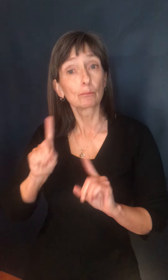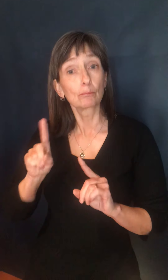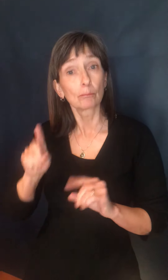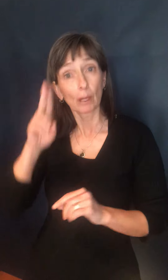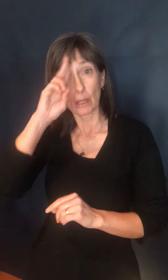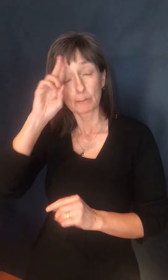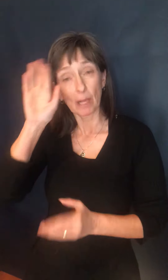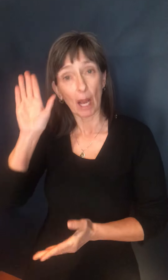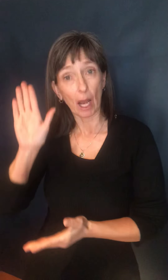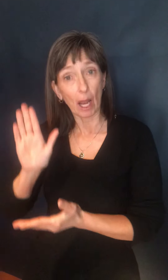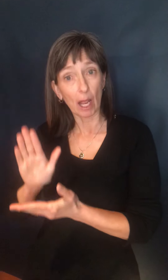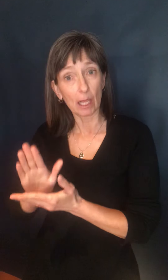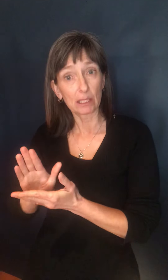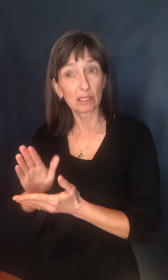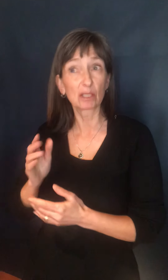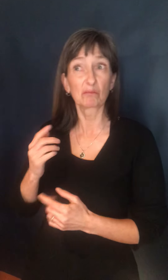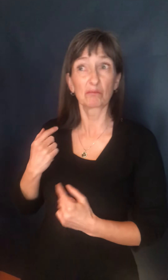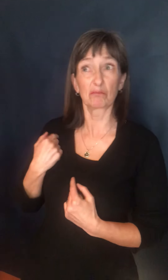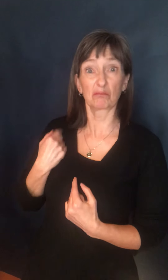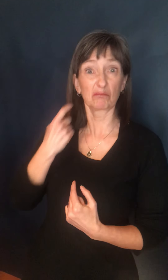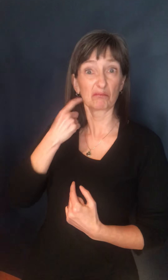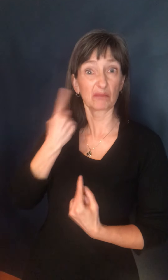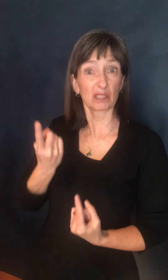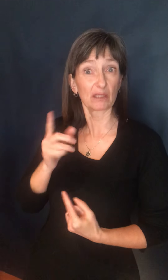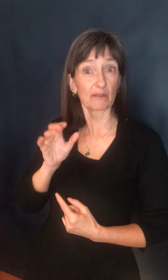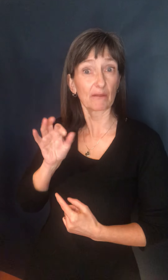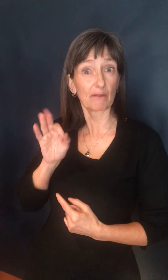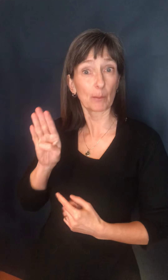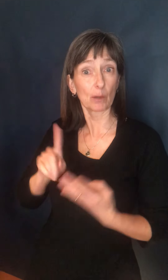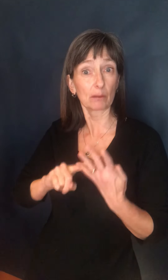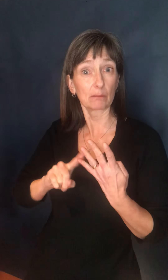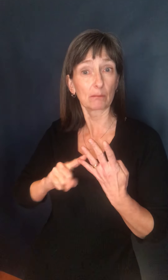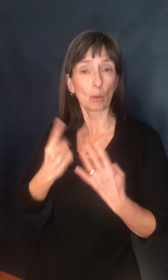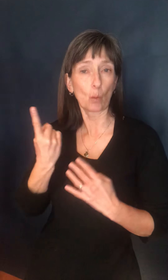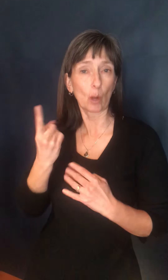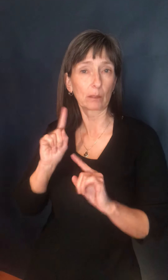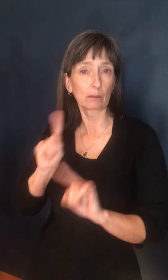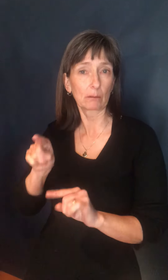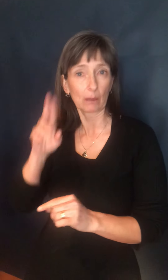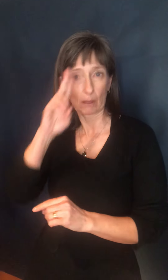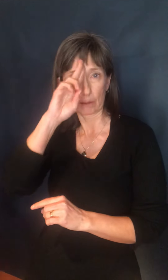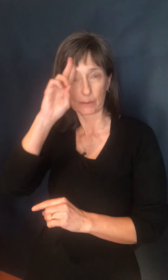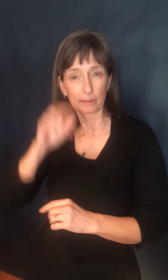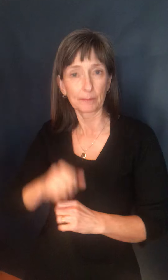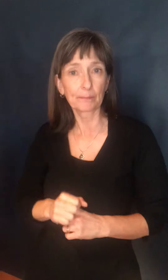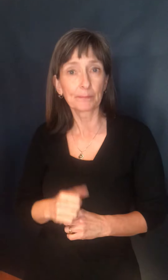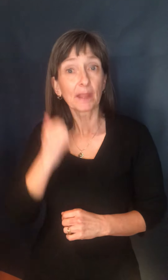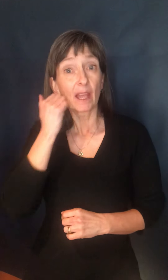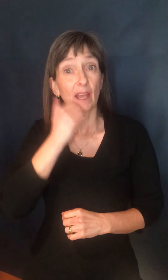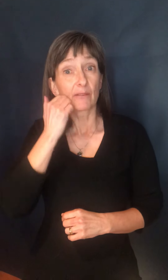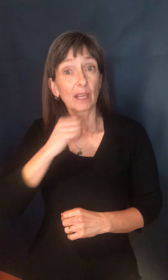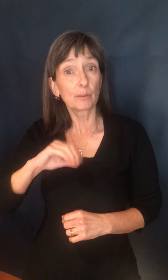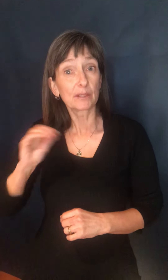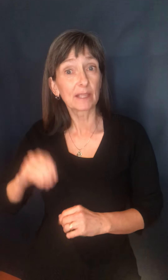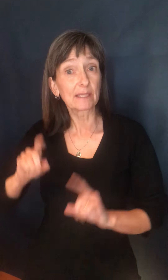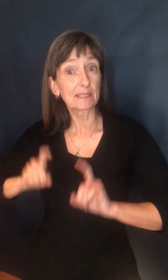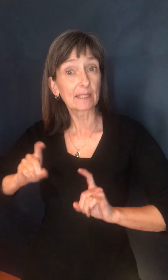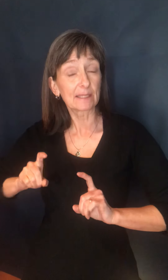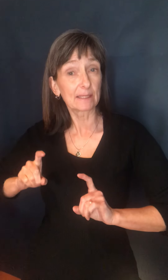one admission to hospital since the end of February. The daily percent positivity in our lab testing is now at 0.3